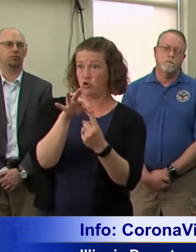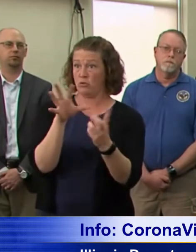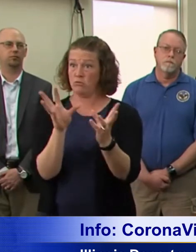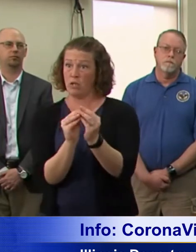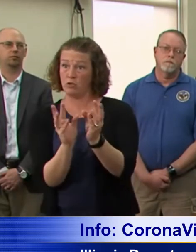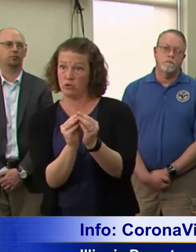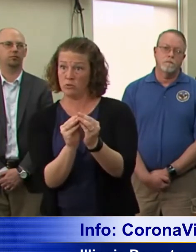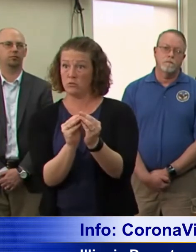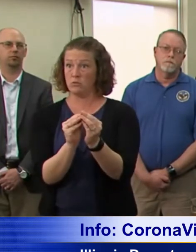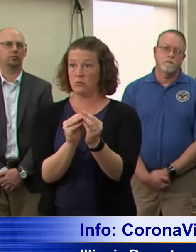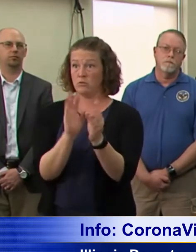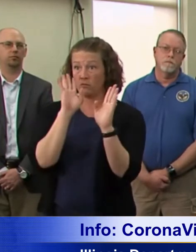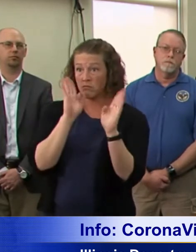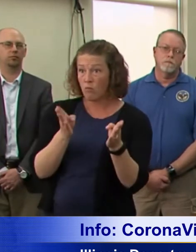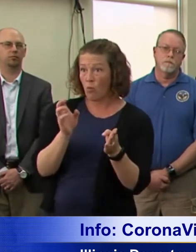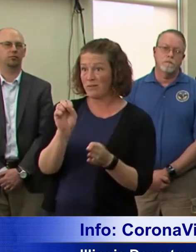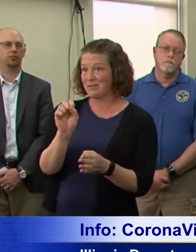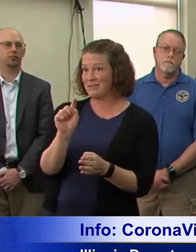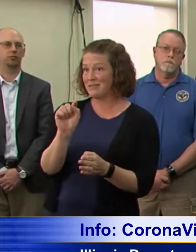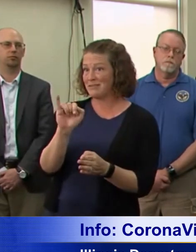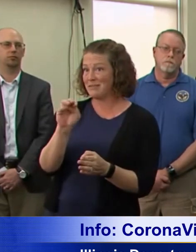packages? What are your thoughts?